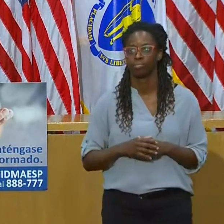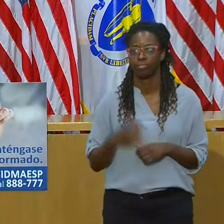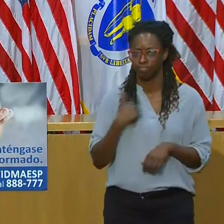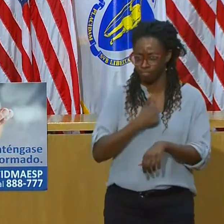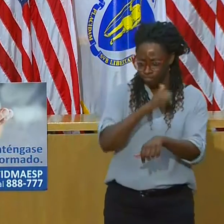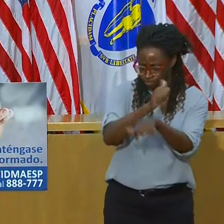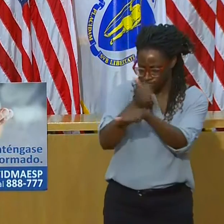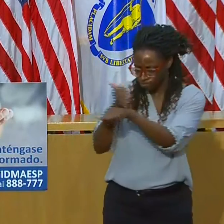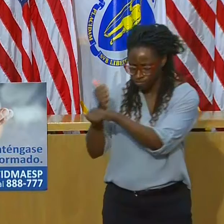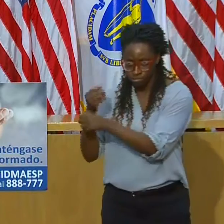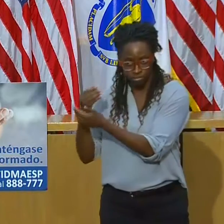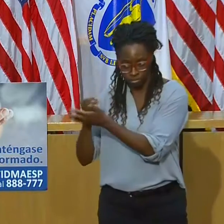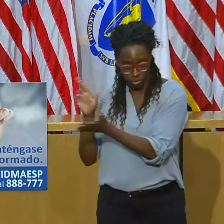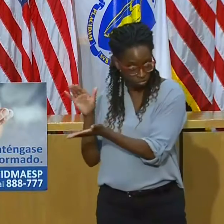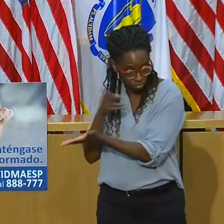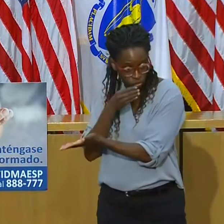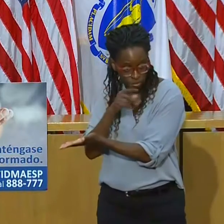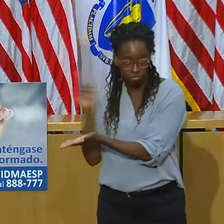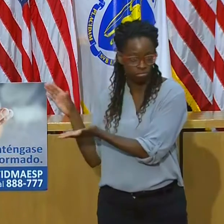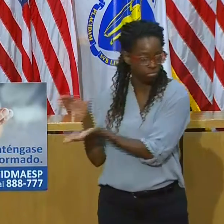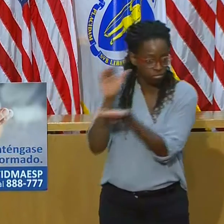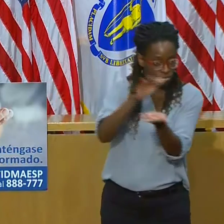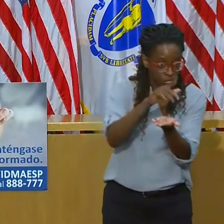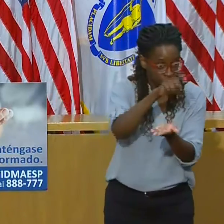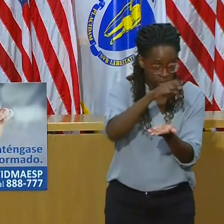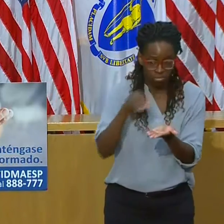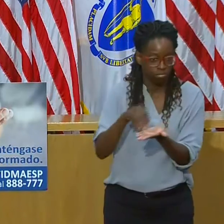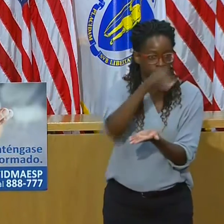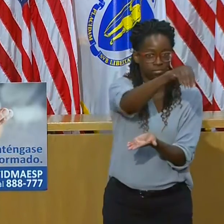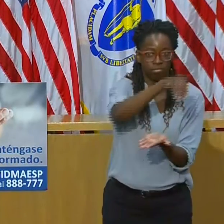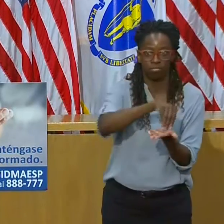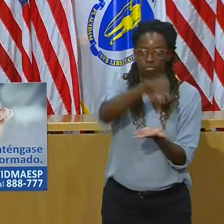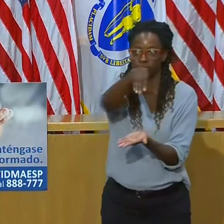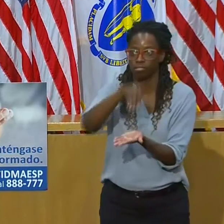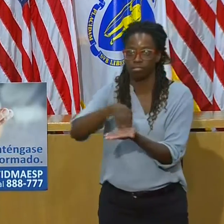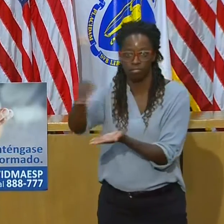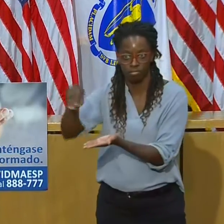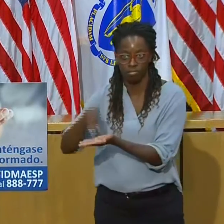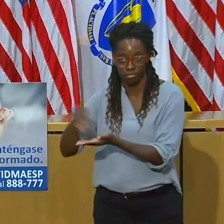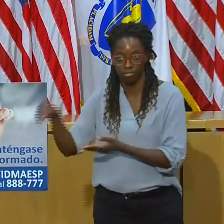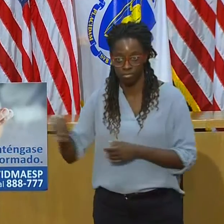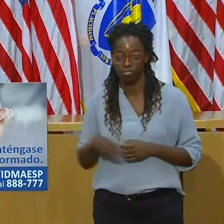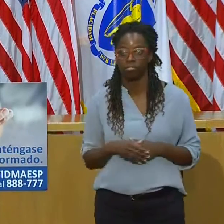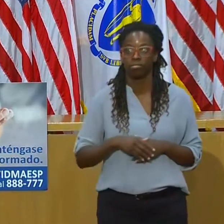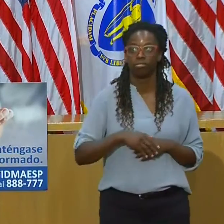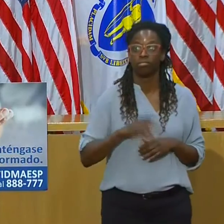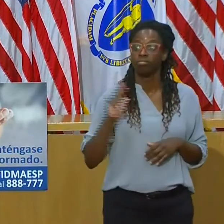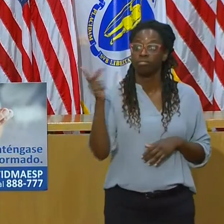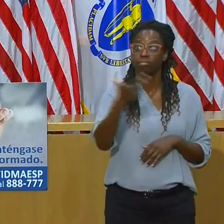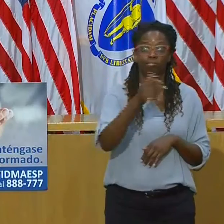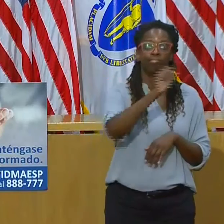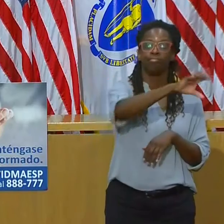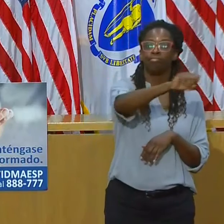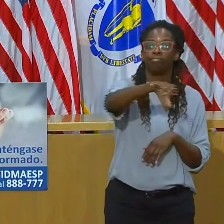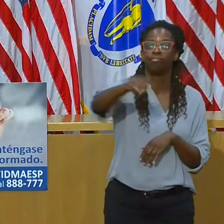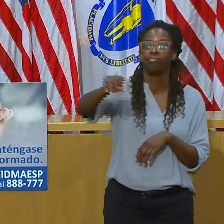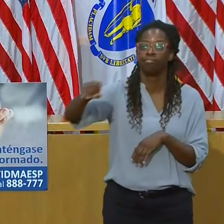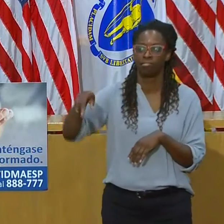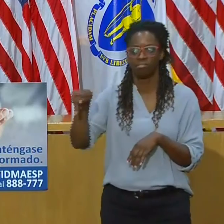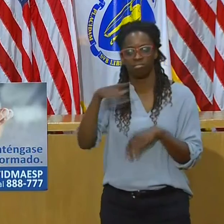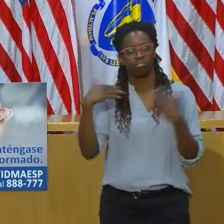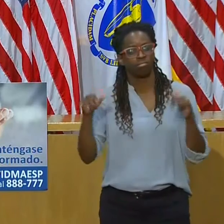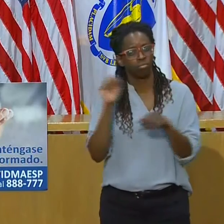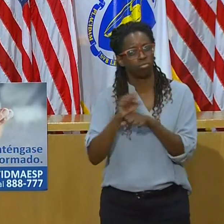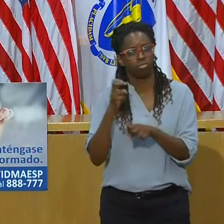person who needs it the most through the food distribution channels that exist. It's a really incredible effort and something that we can learn